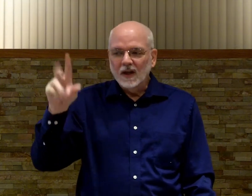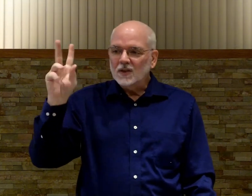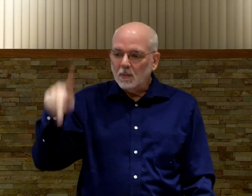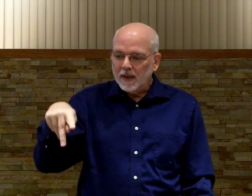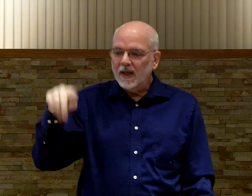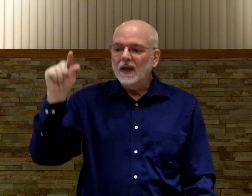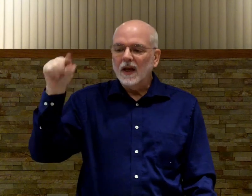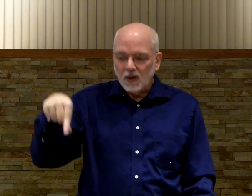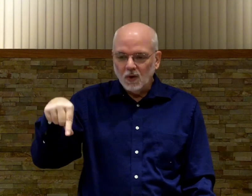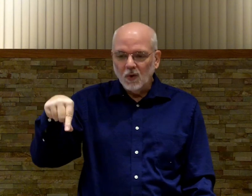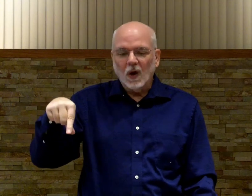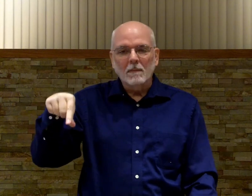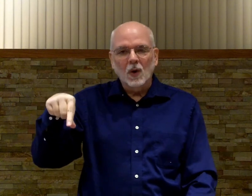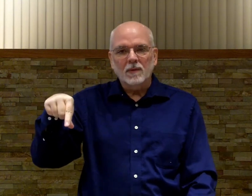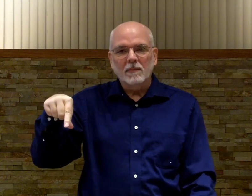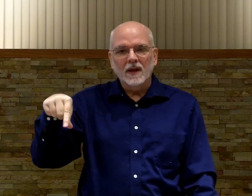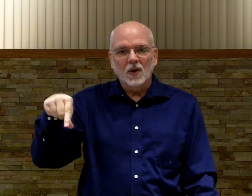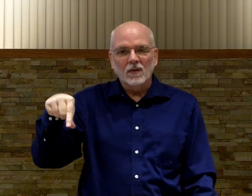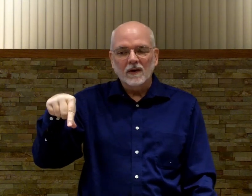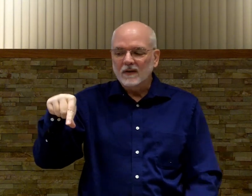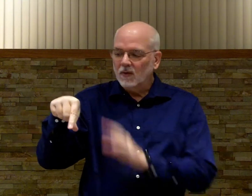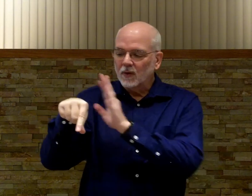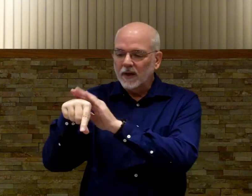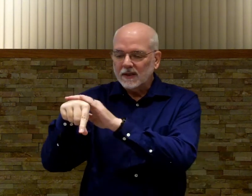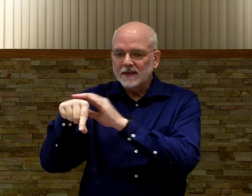So P and Q are both bent over with the wrist.